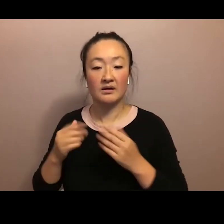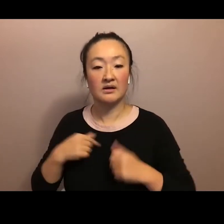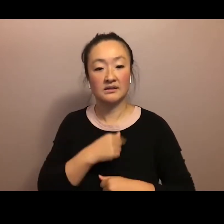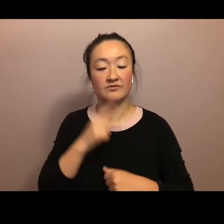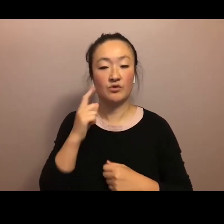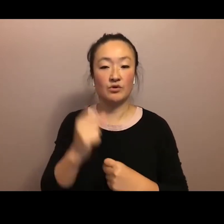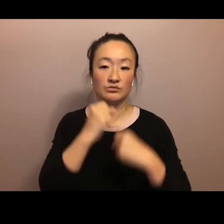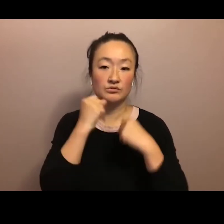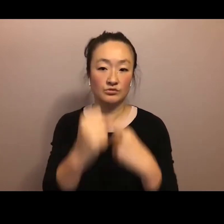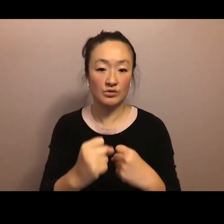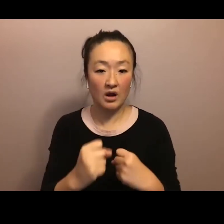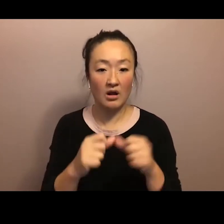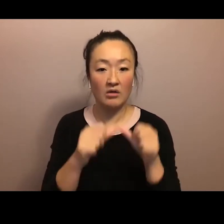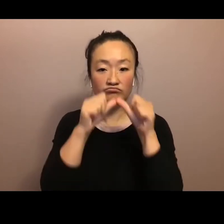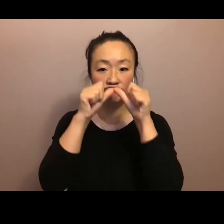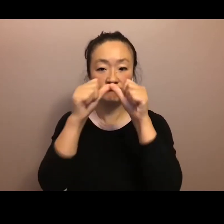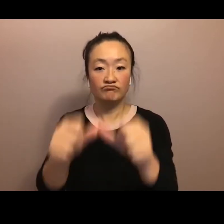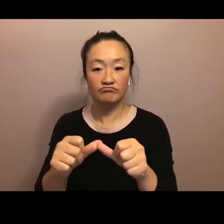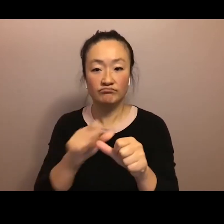unrelenting commitment.